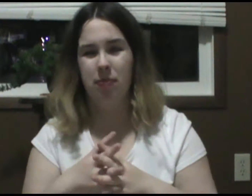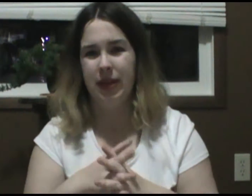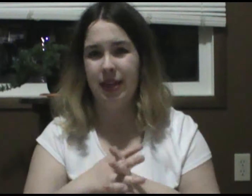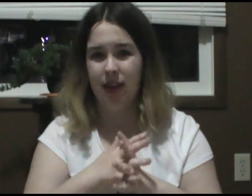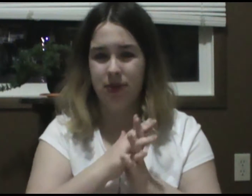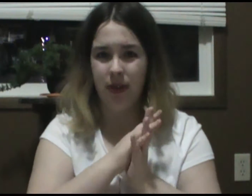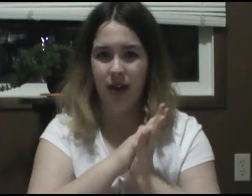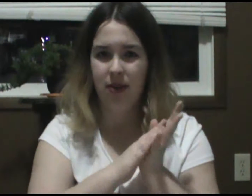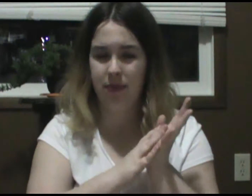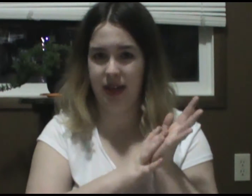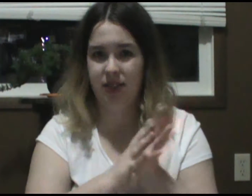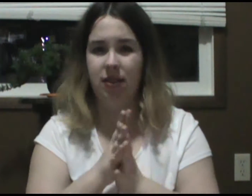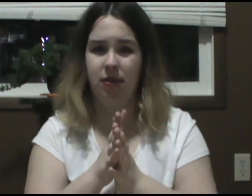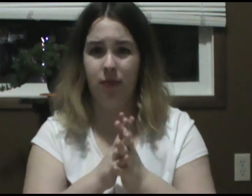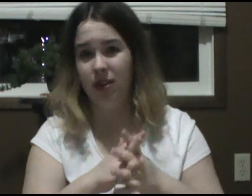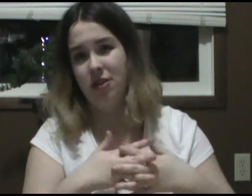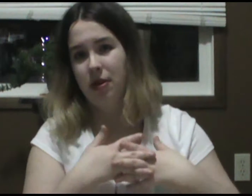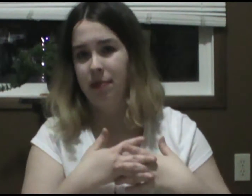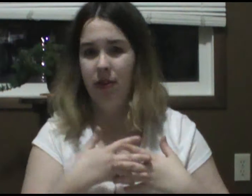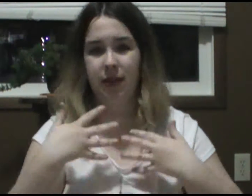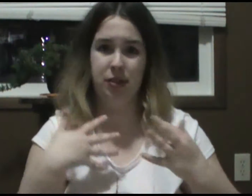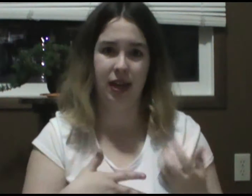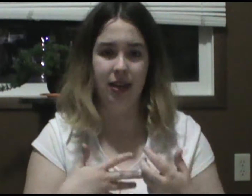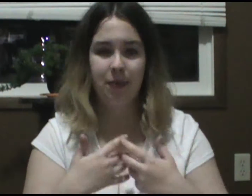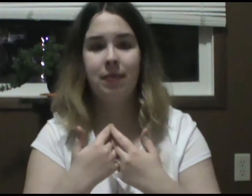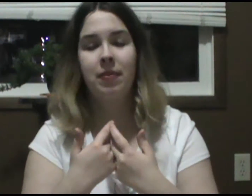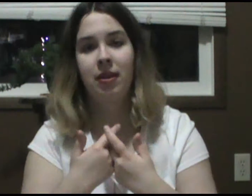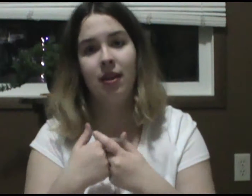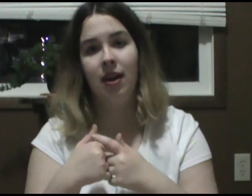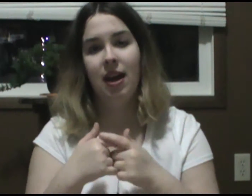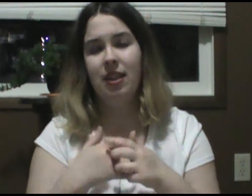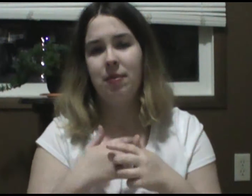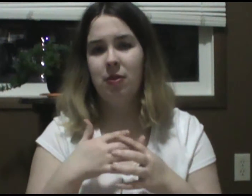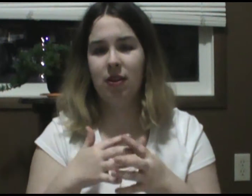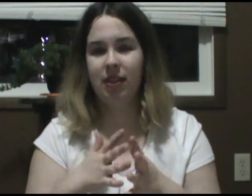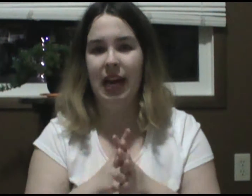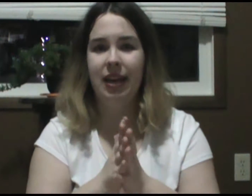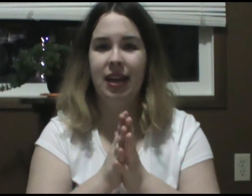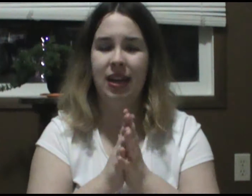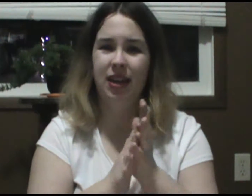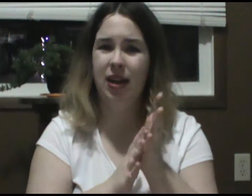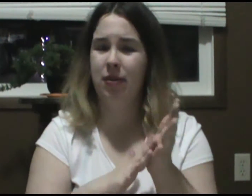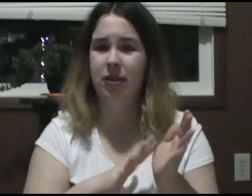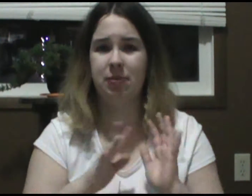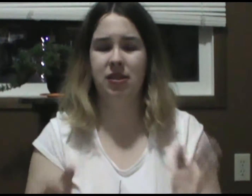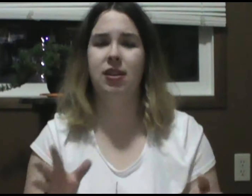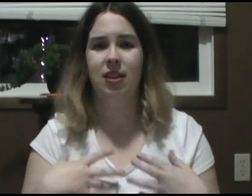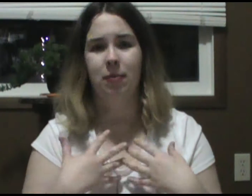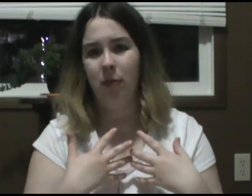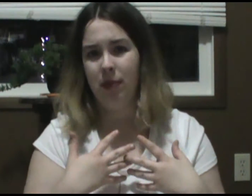bleeding that was going on because of where the shrapnel eventually hit him. And them doing all that, and I especially liked the moment